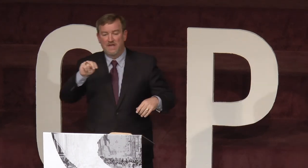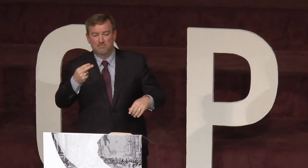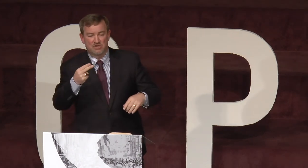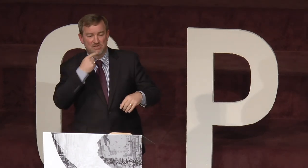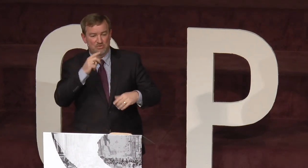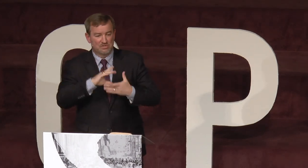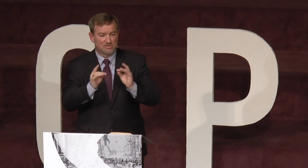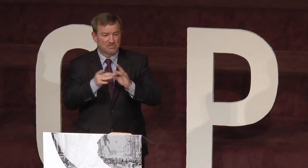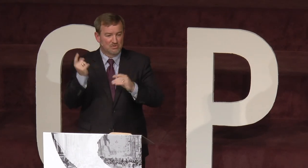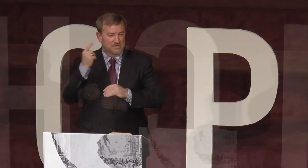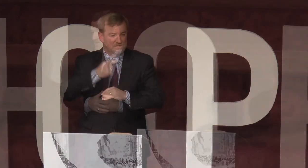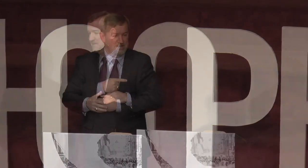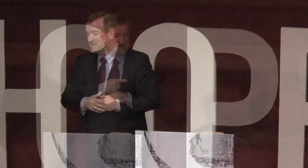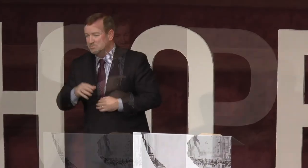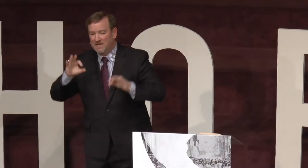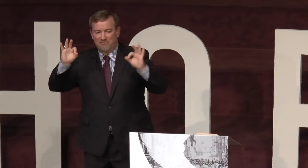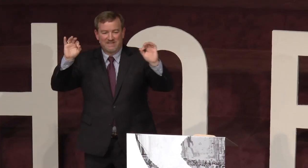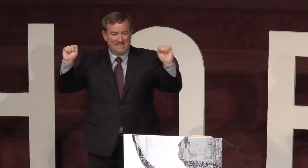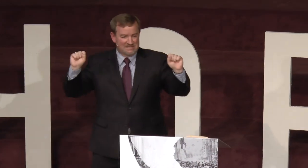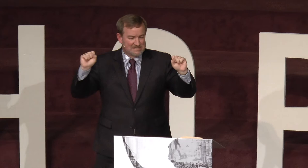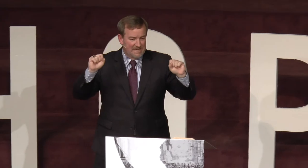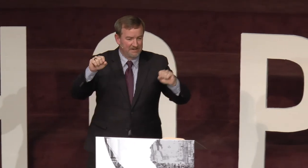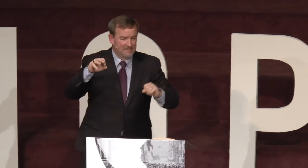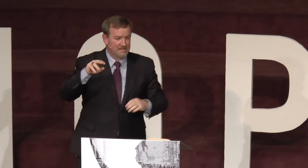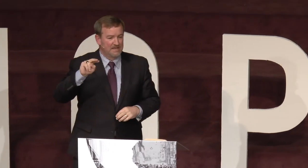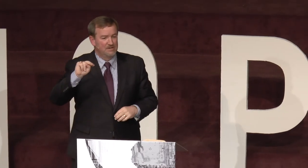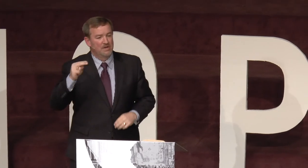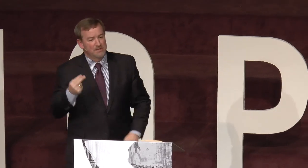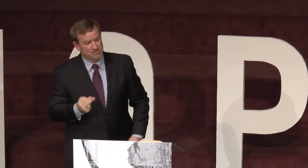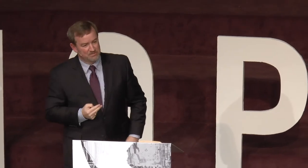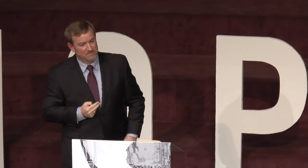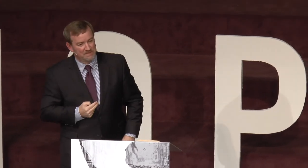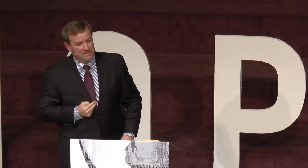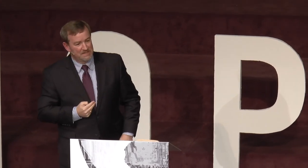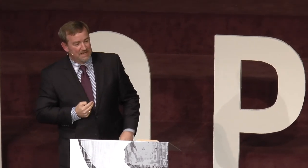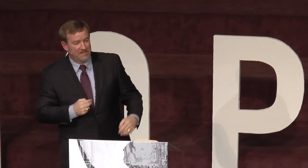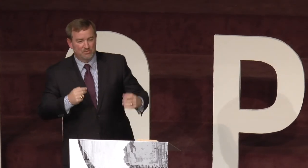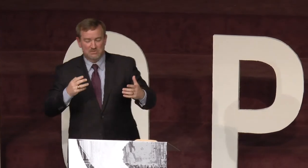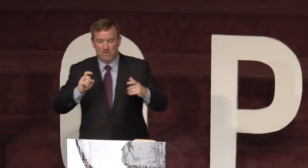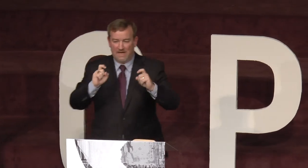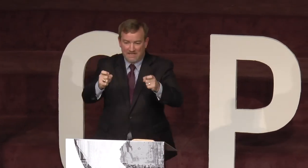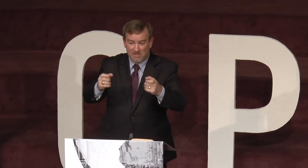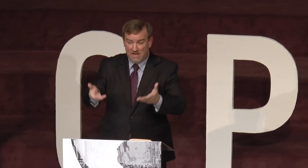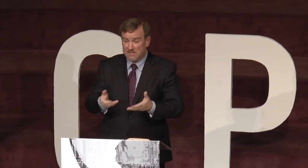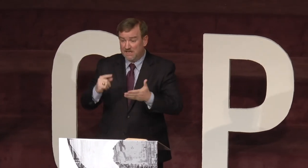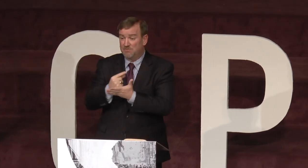Hampshire. I told the story today, and we had a fantastic Saturday in New Hampshire. And there was, when I give the gospel, I give the